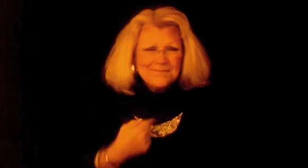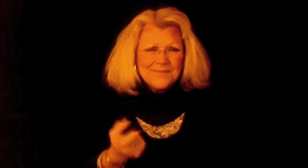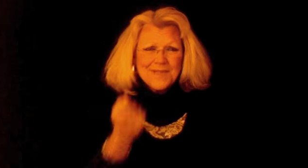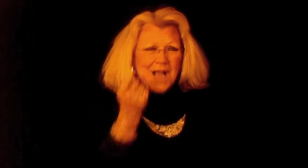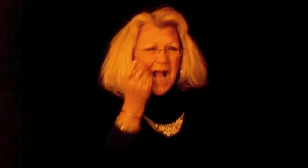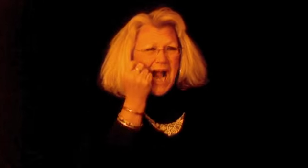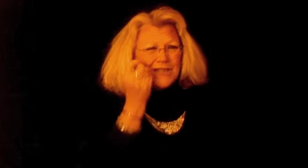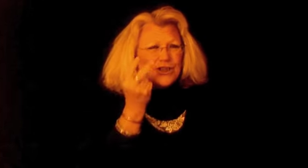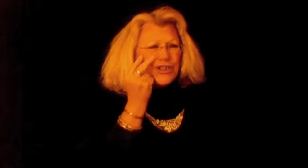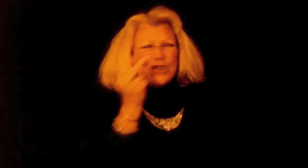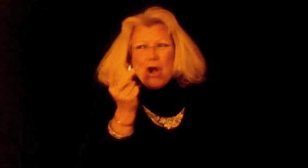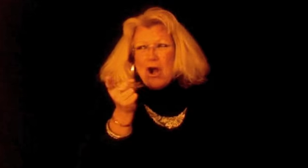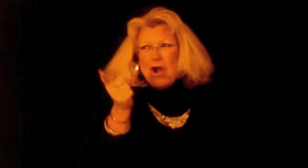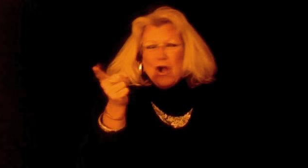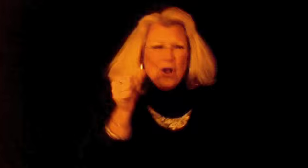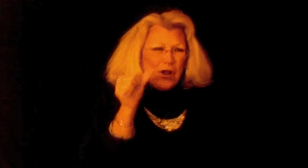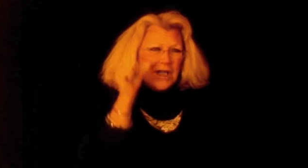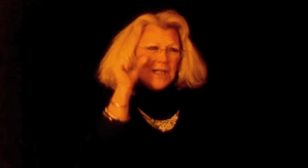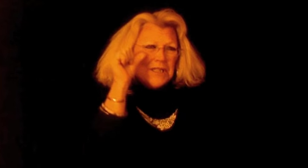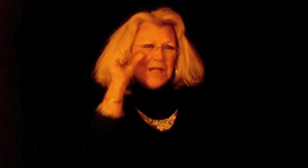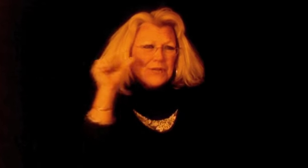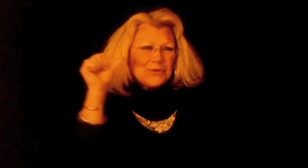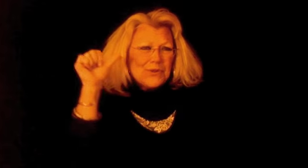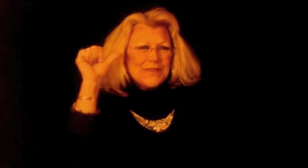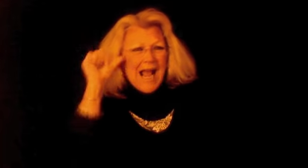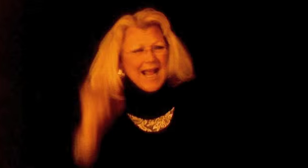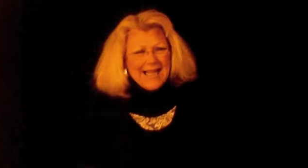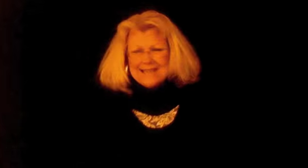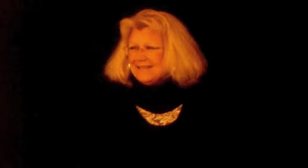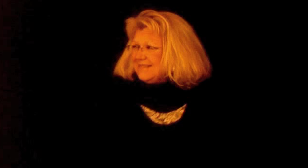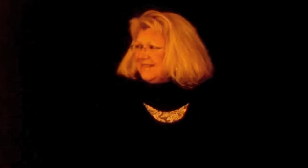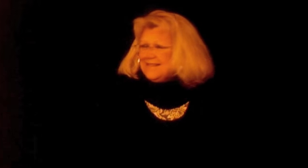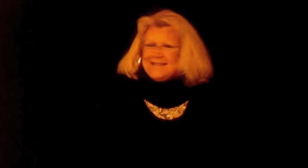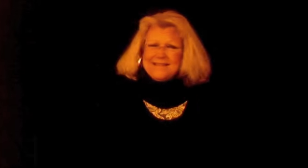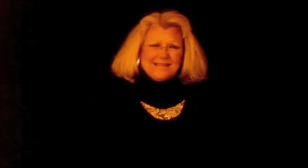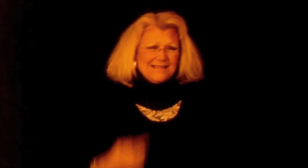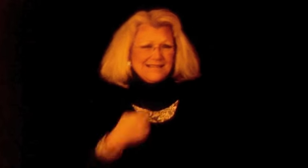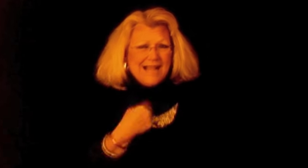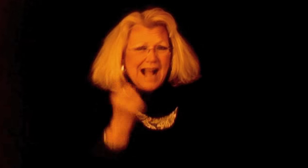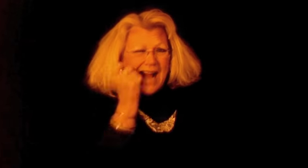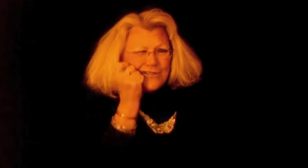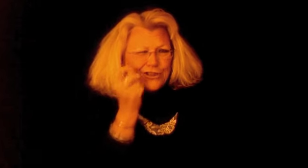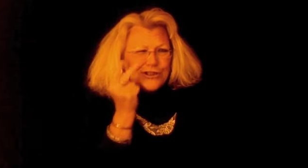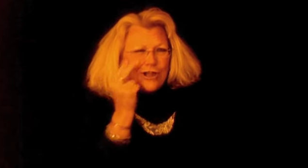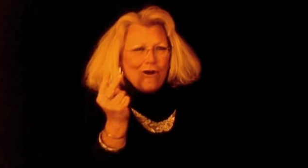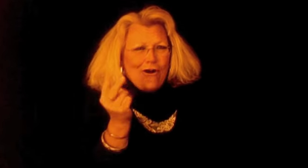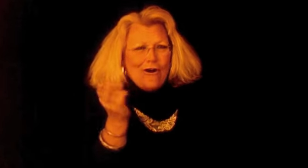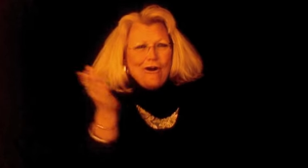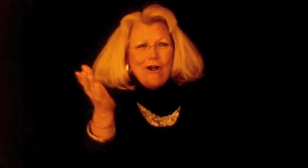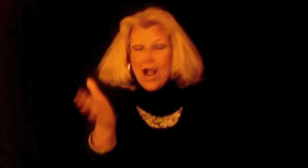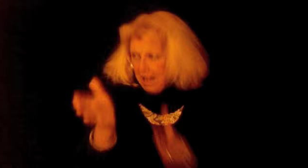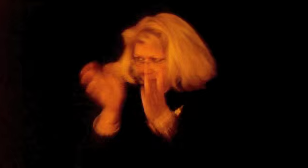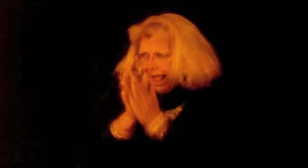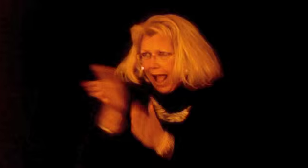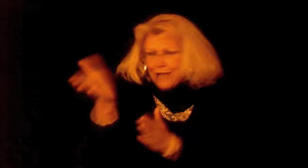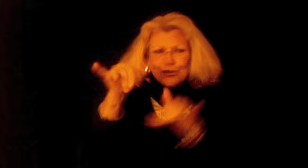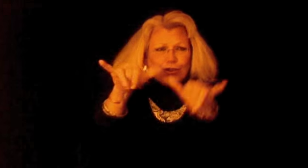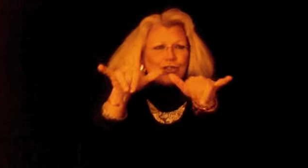I just saw her yesterday I just saw her, ask her to